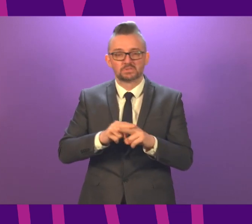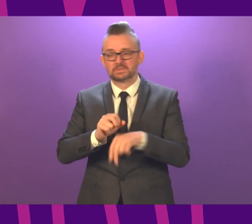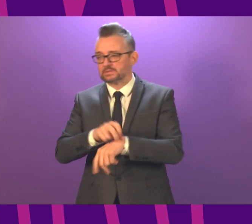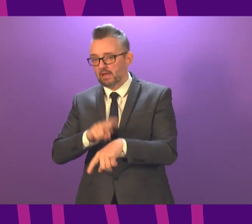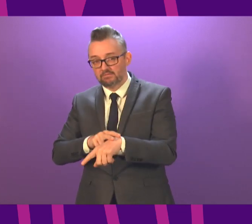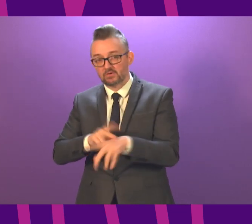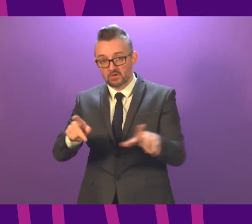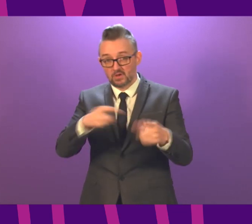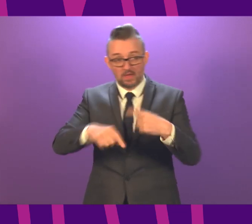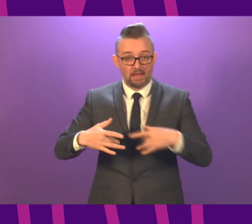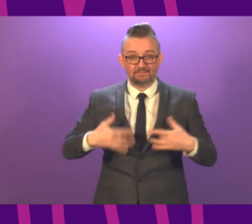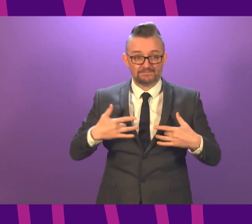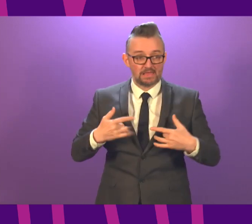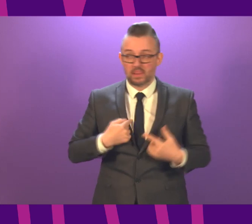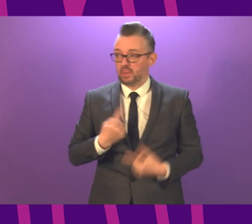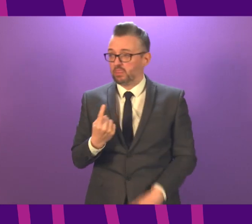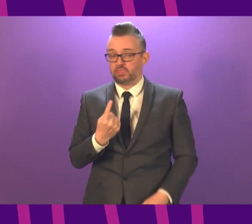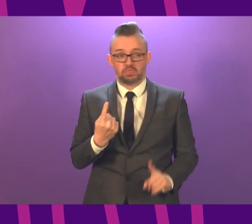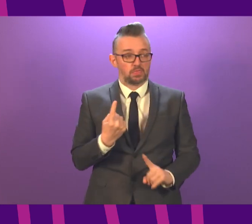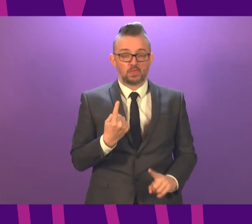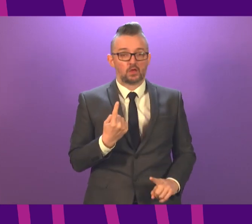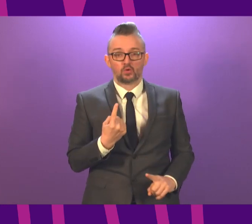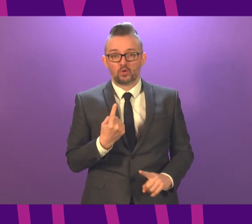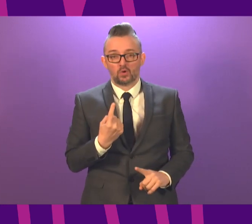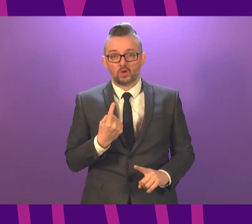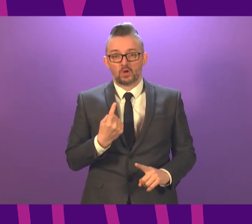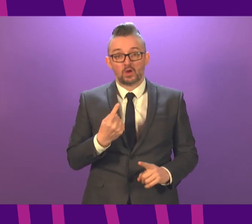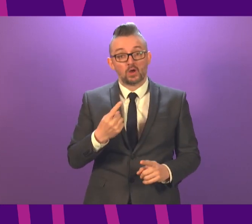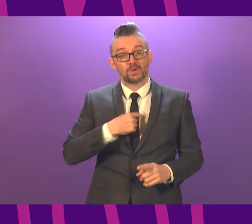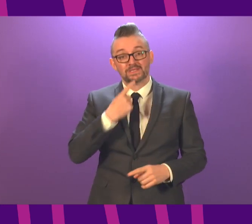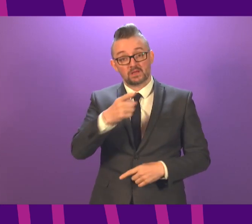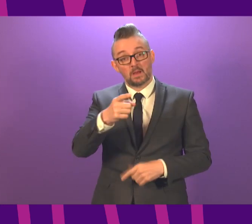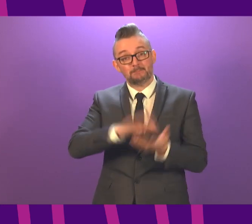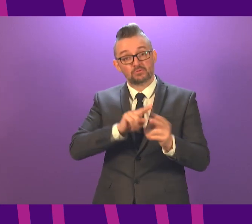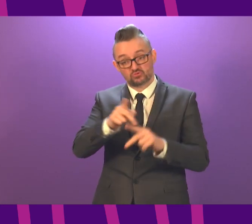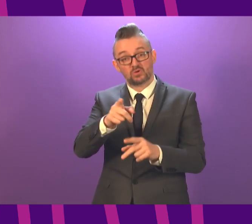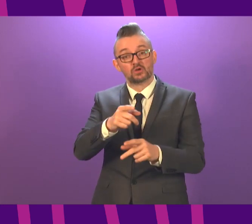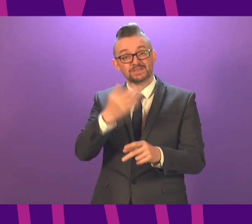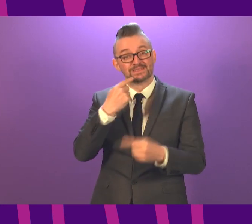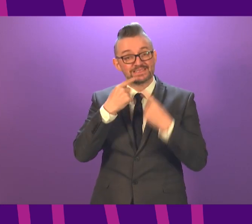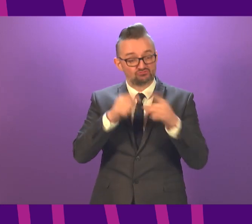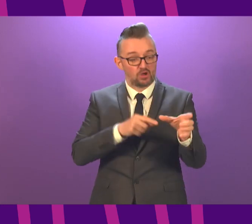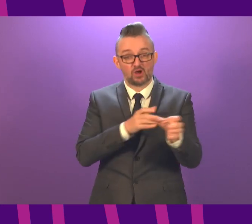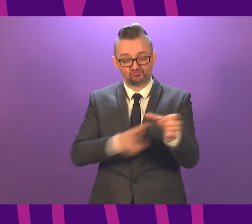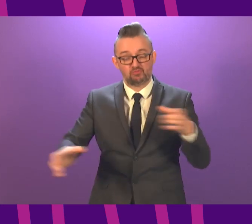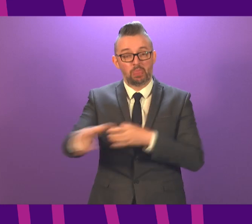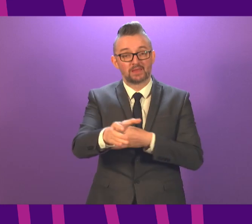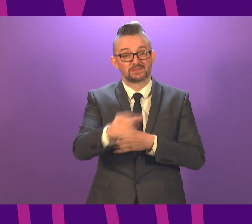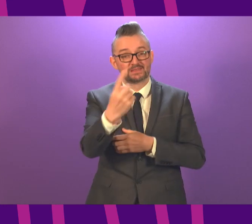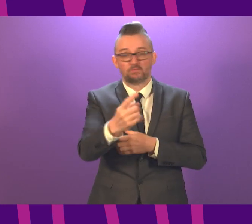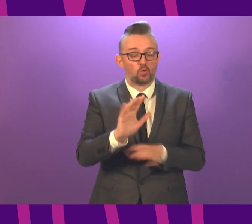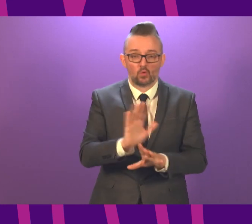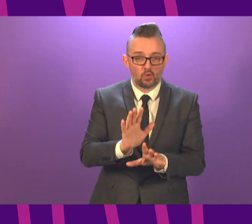although it may feel as if they are, they not alone in this. No one is expecting parents or carers to replace teachers. Schools should be able to provide